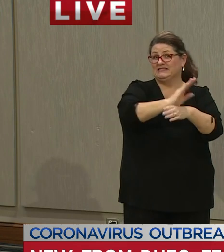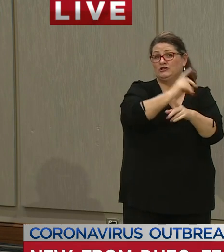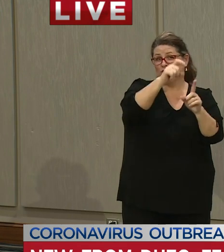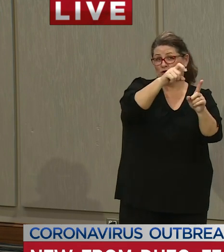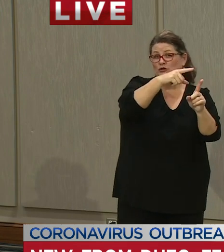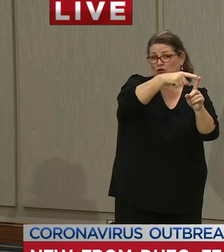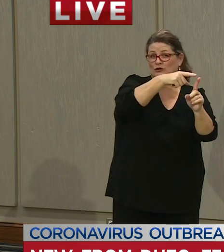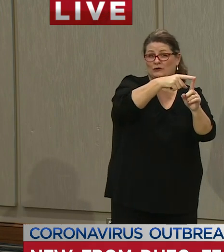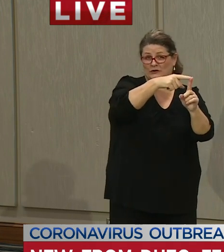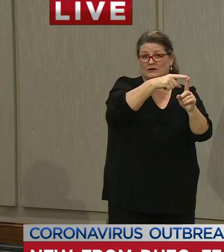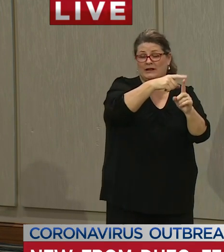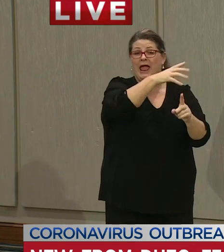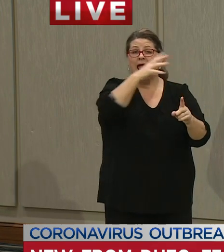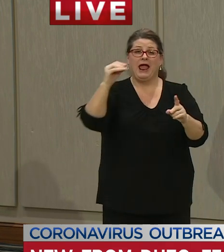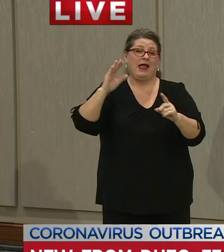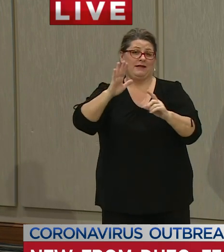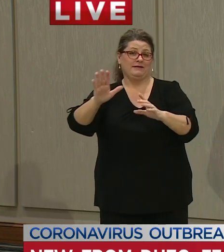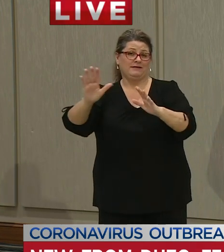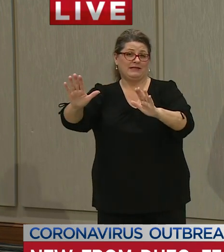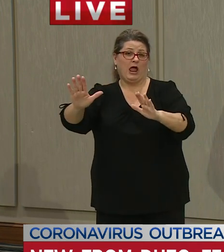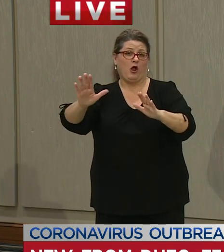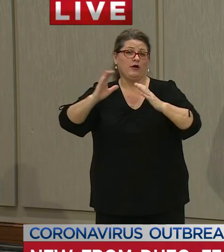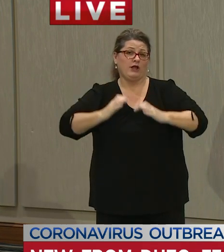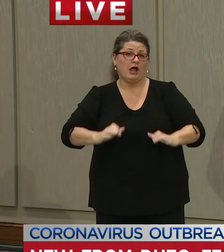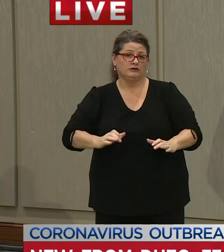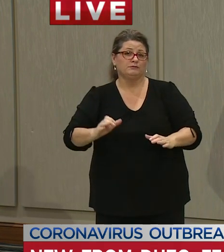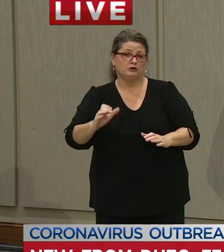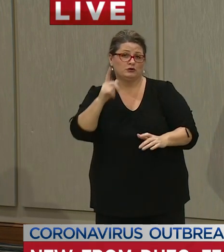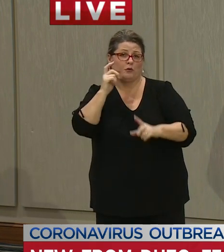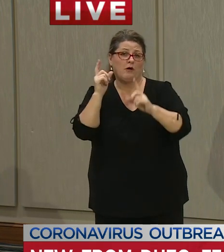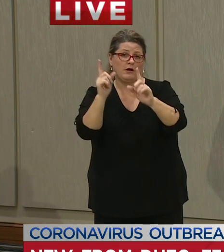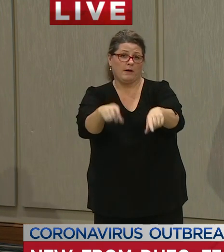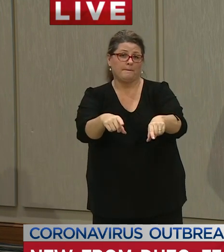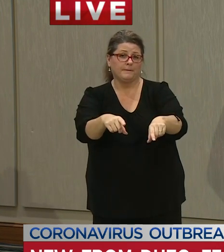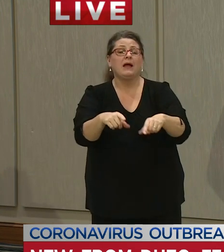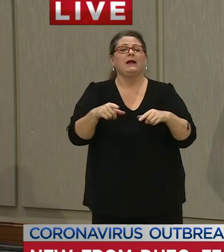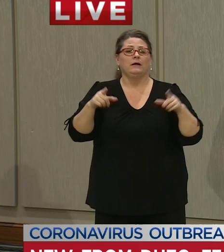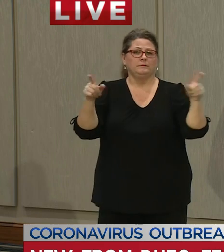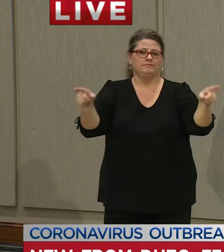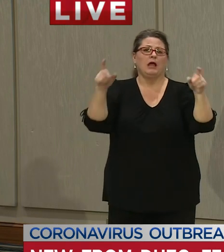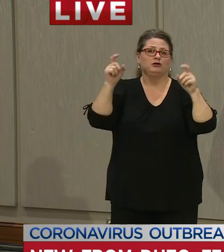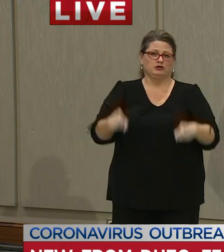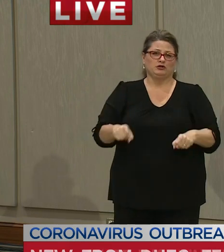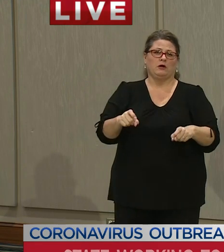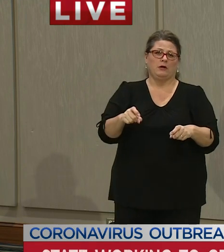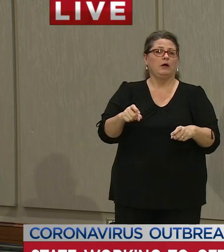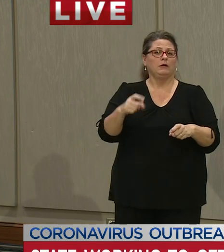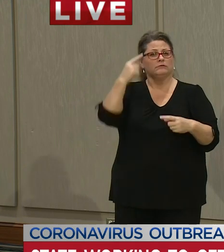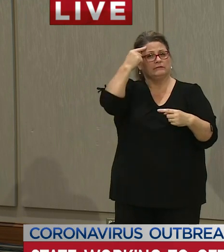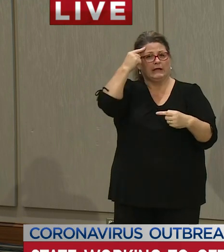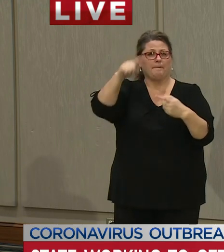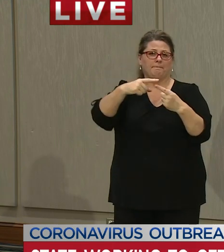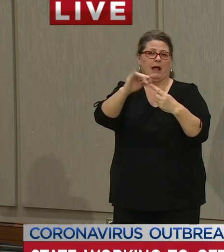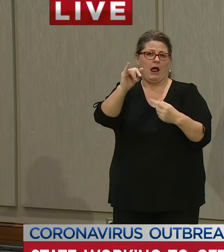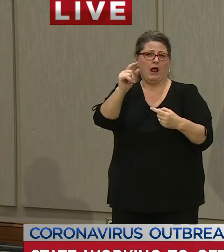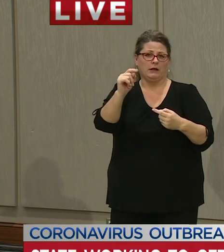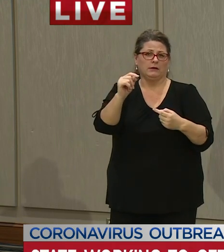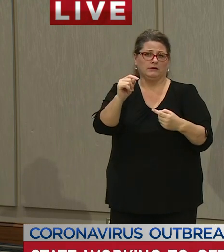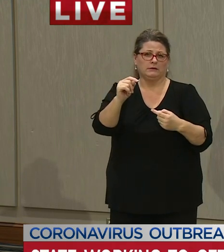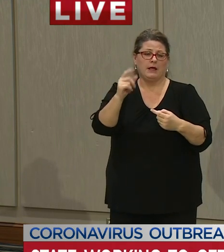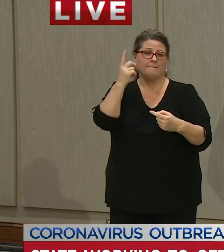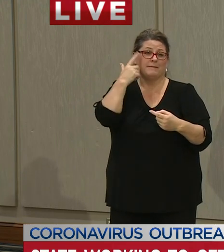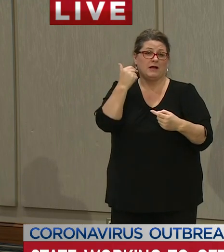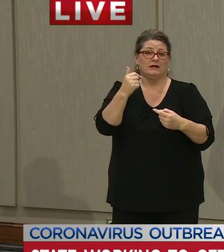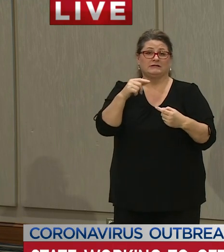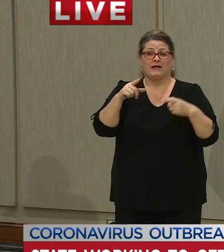customers because everyone knows now what the disease means how it's spread and those who would choose